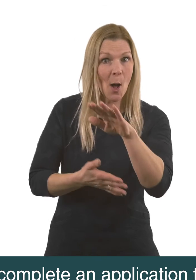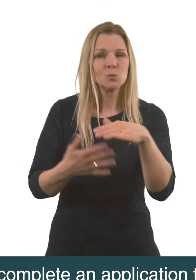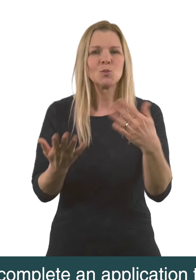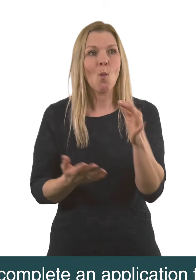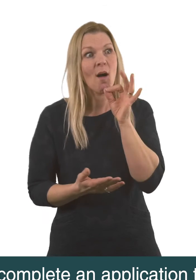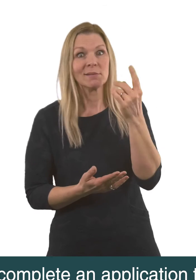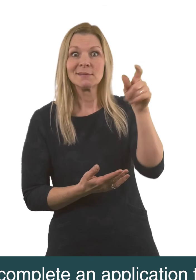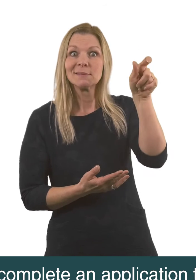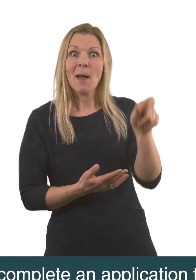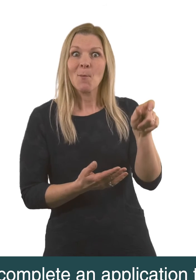vote by post or by proxy.